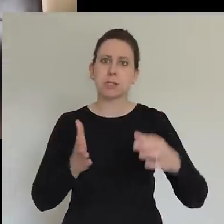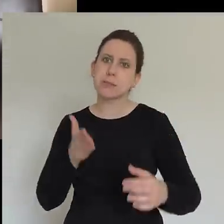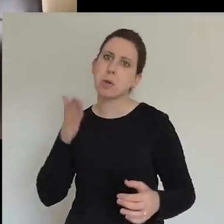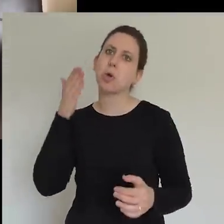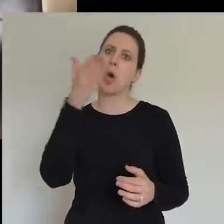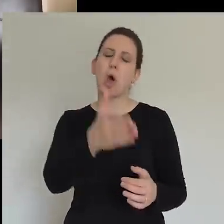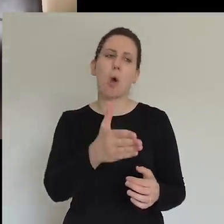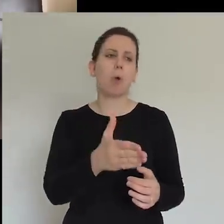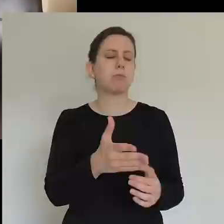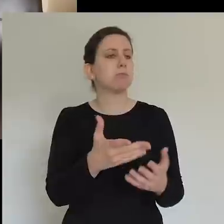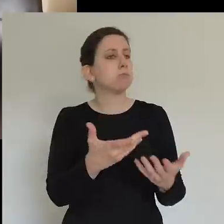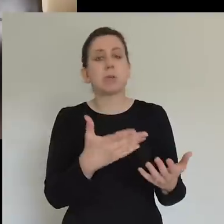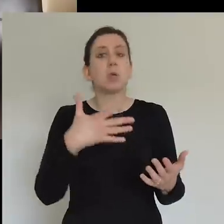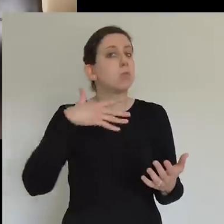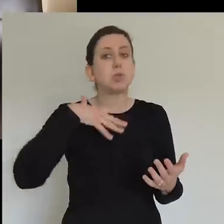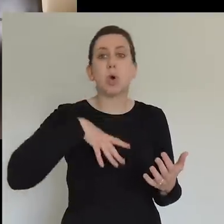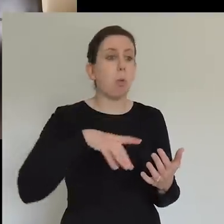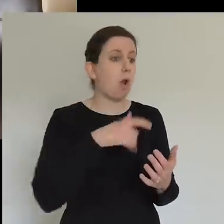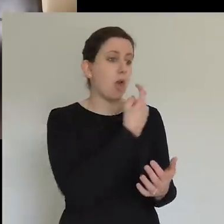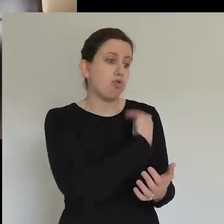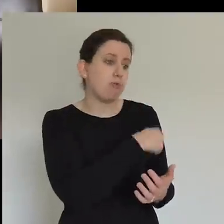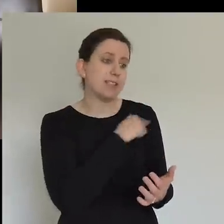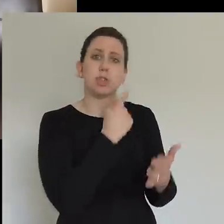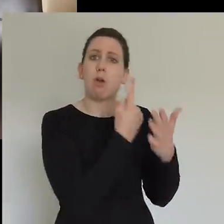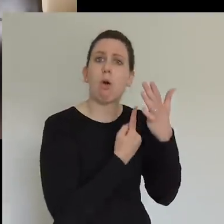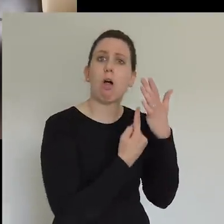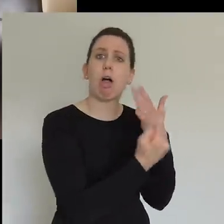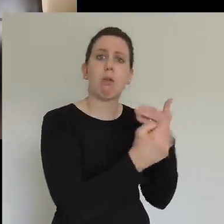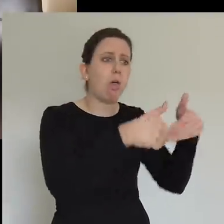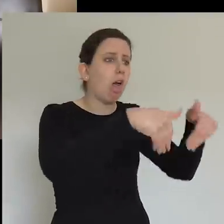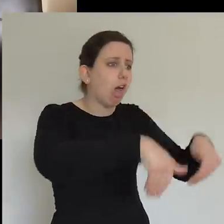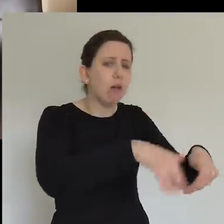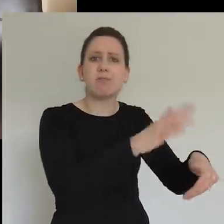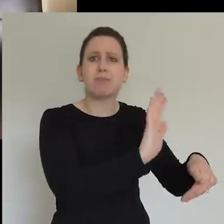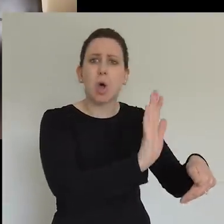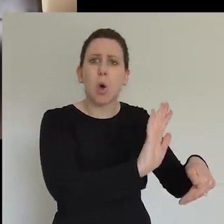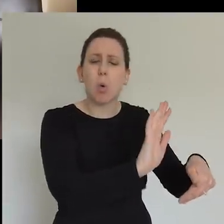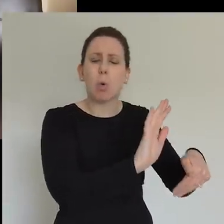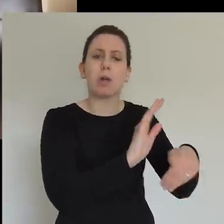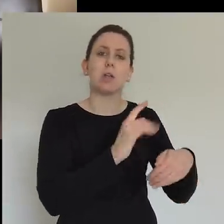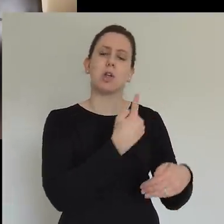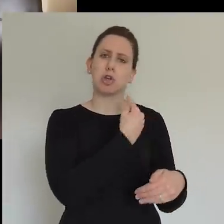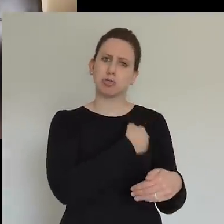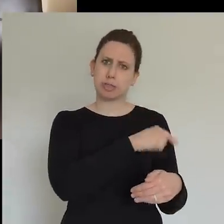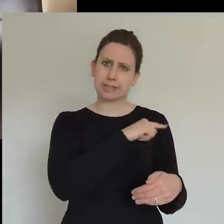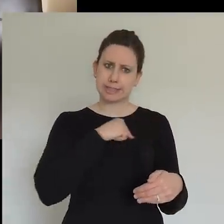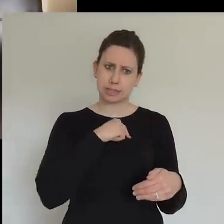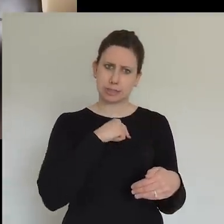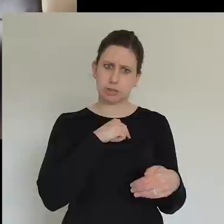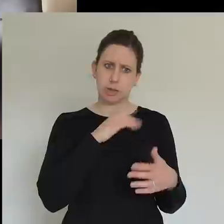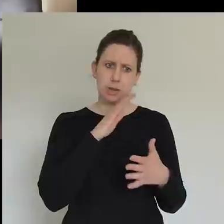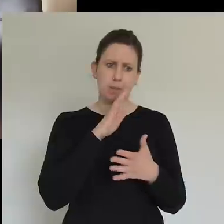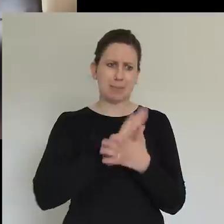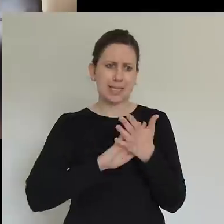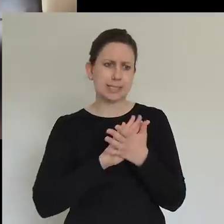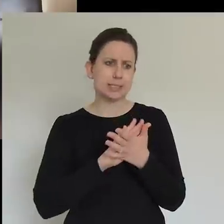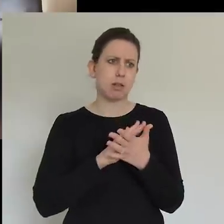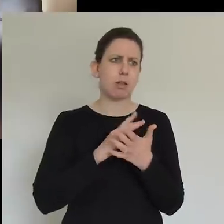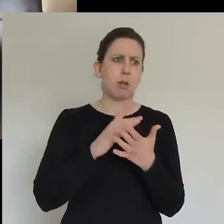isolated Christian, or a solitary Christian. I love the fact that Christianity goes beyond ethnicity, or gender, or age, or anything else.